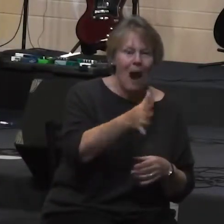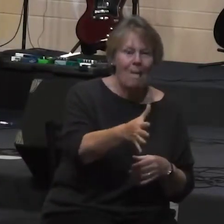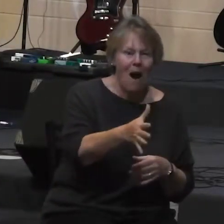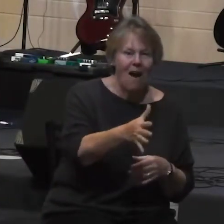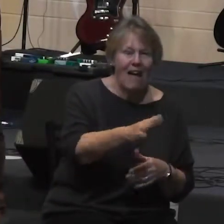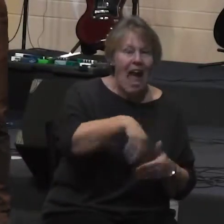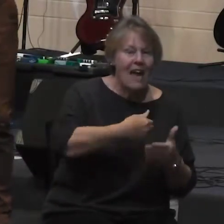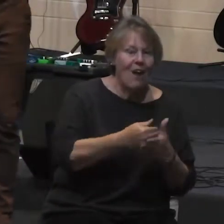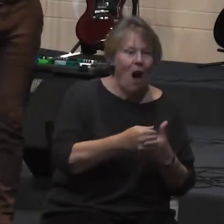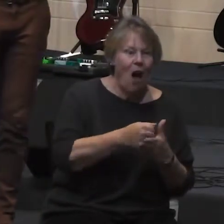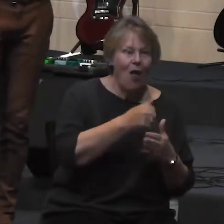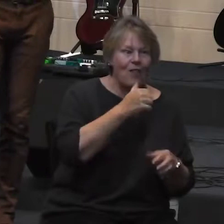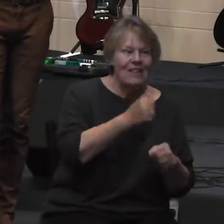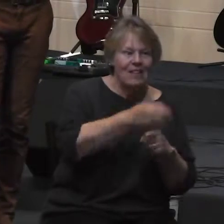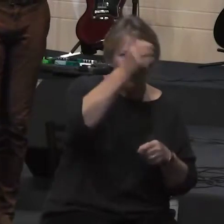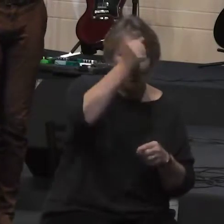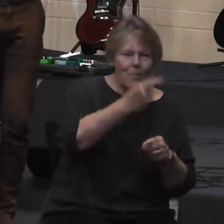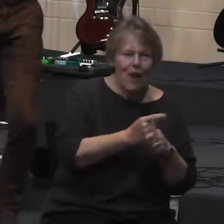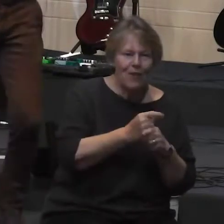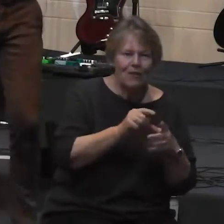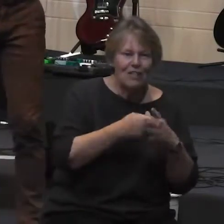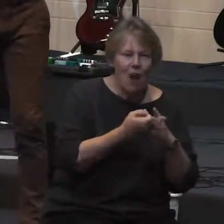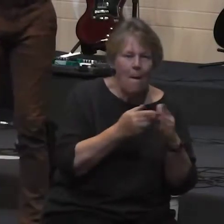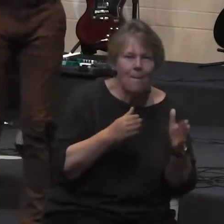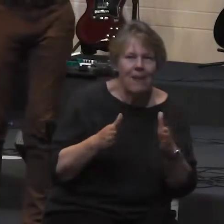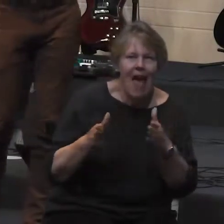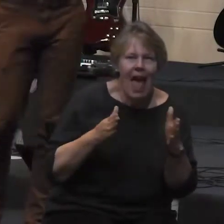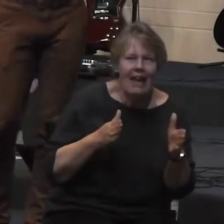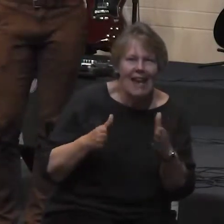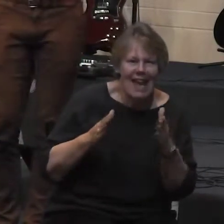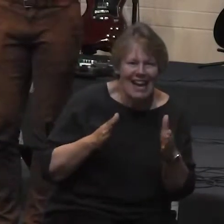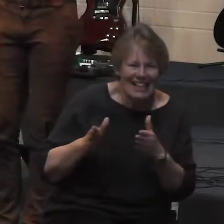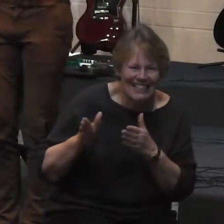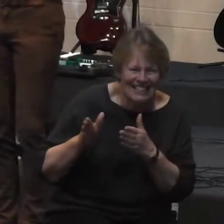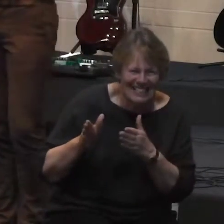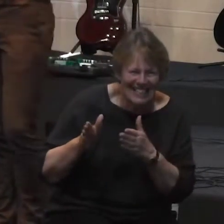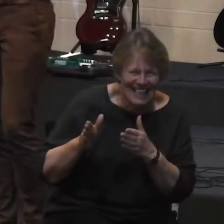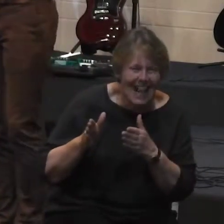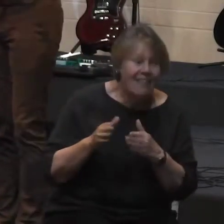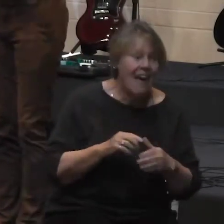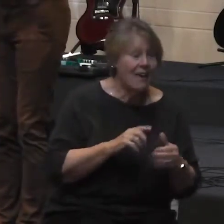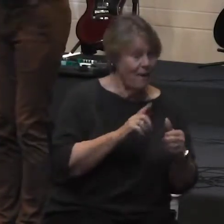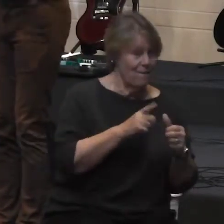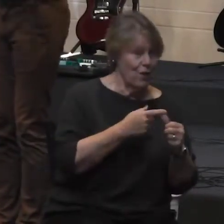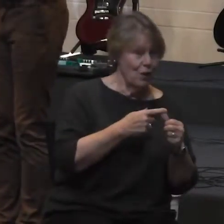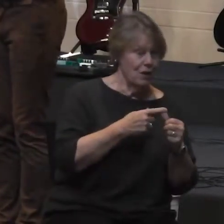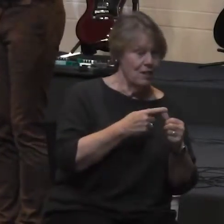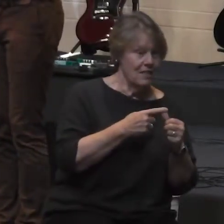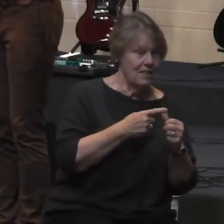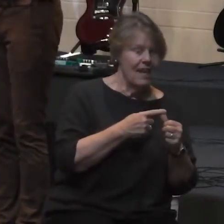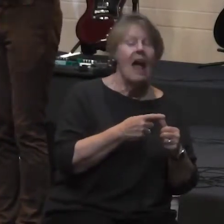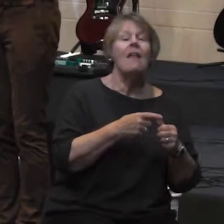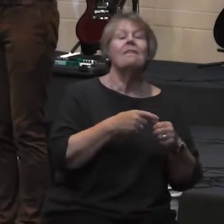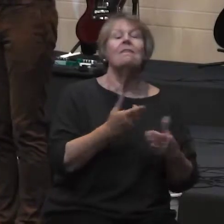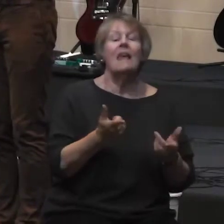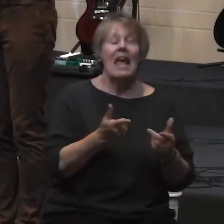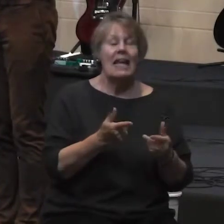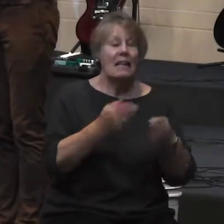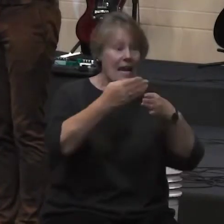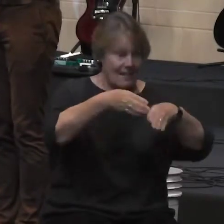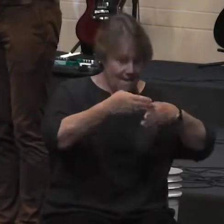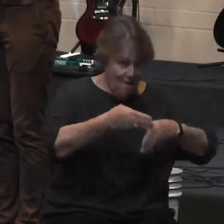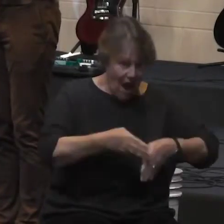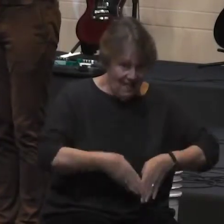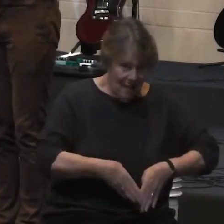like strategic planning mode now they first like the first story they first evenly divide all the Nilla wafers